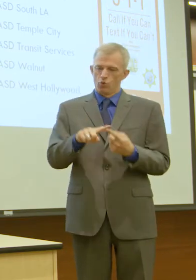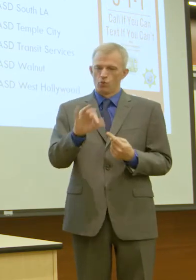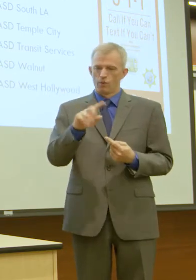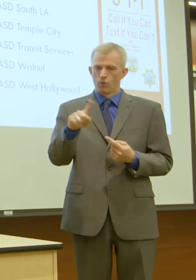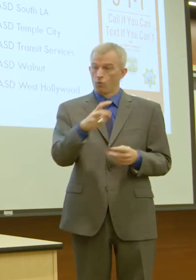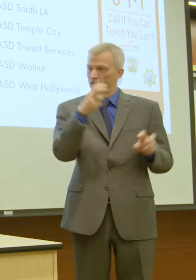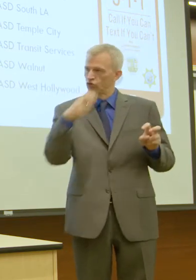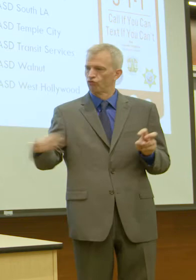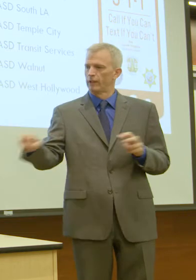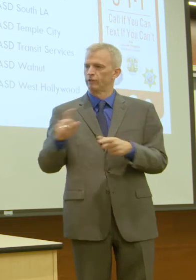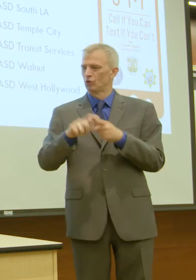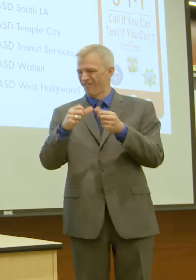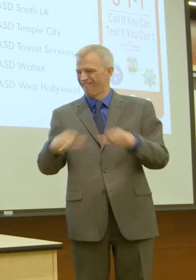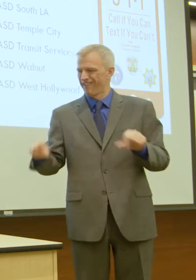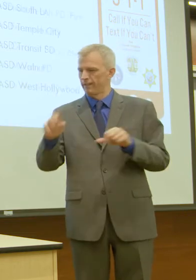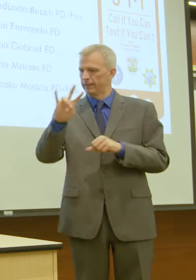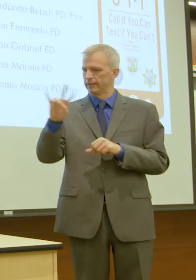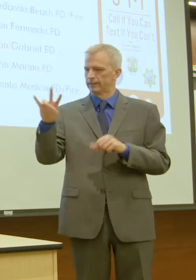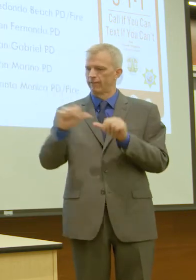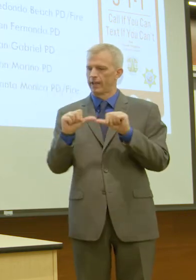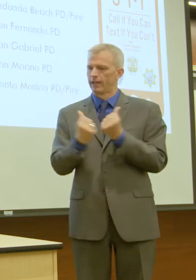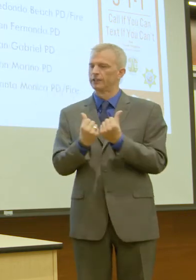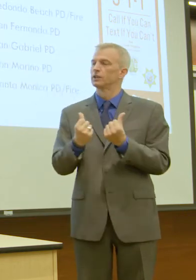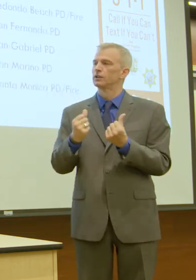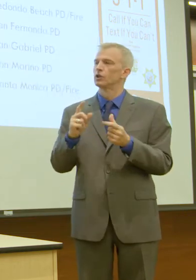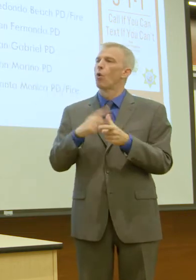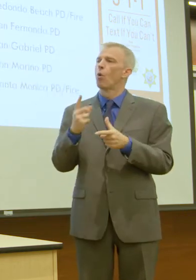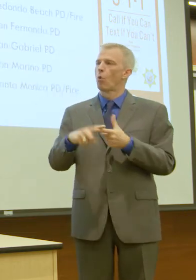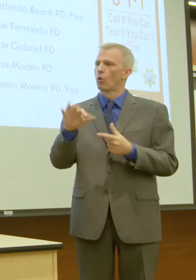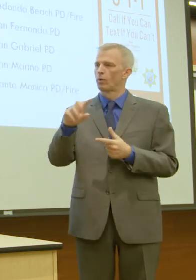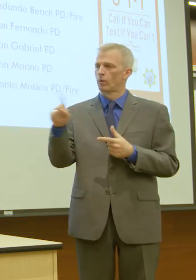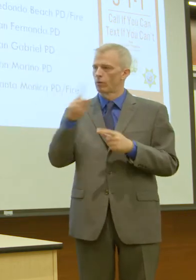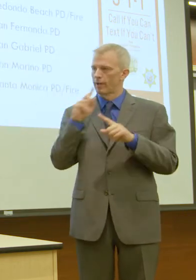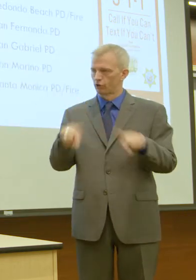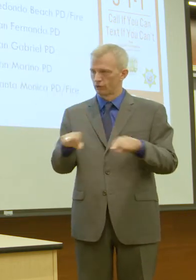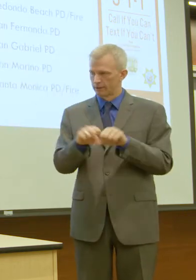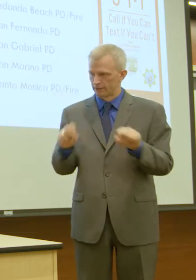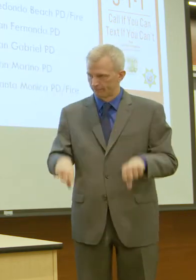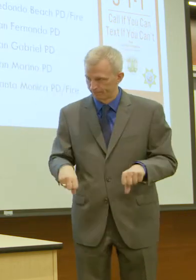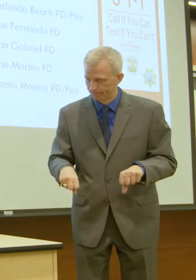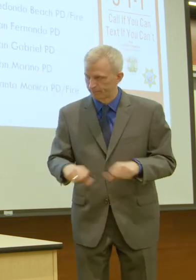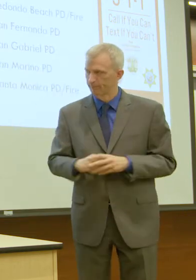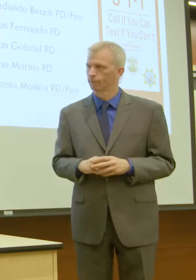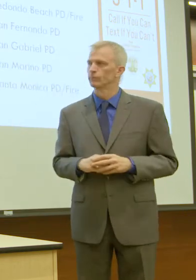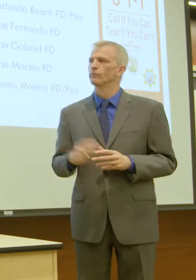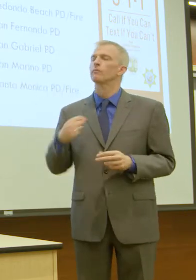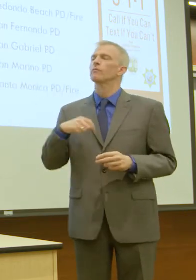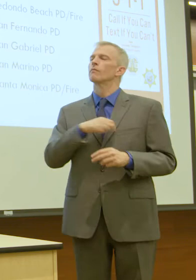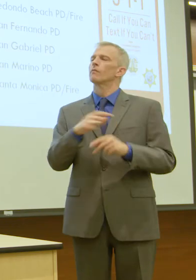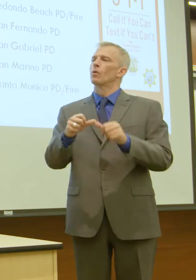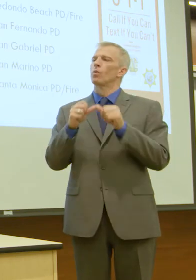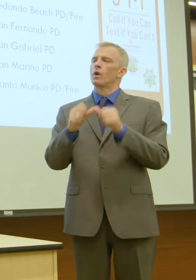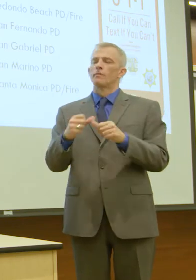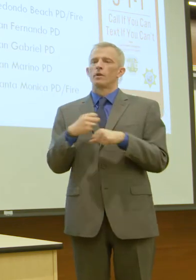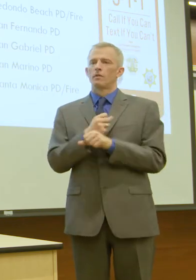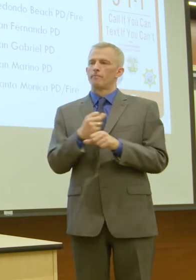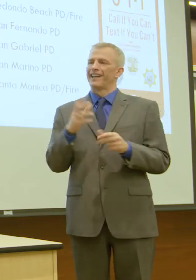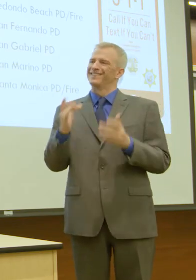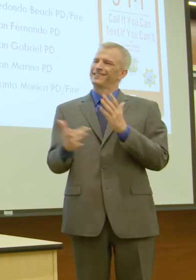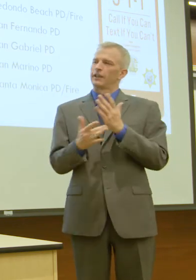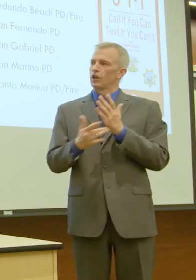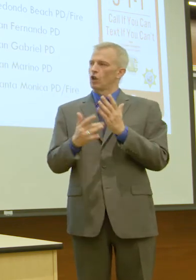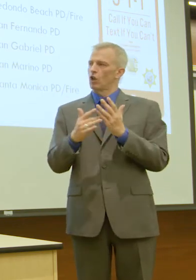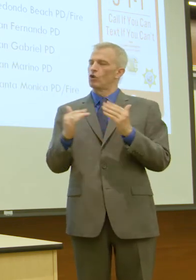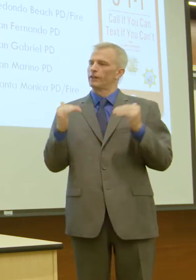of the 77 agencies or 911 answering systems. We continue to make technological advancements